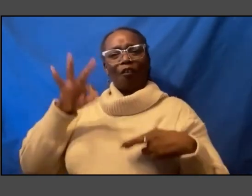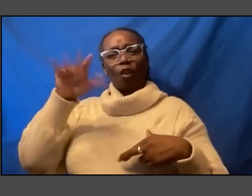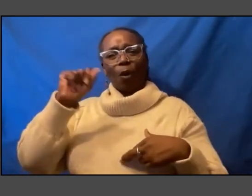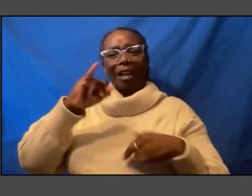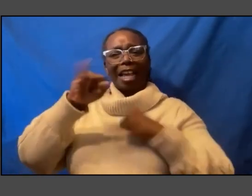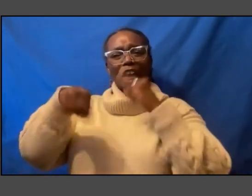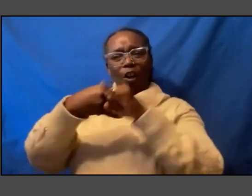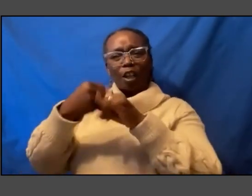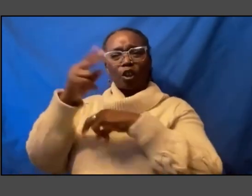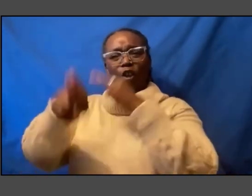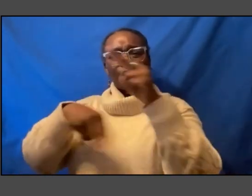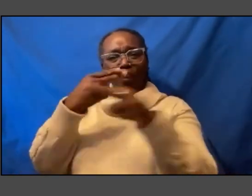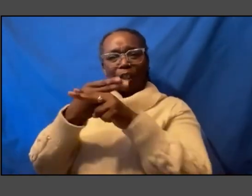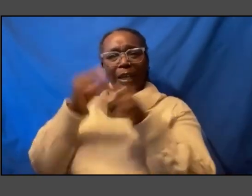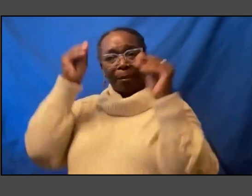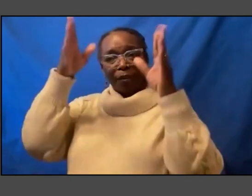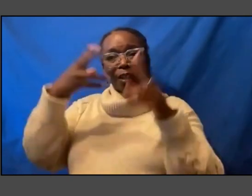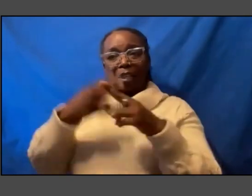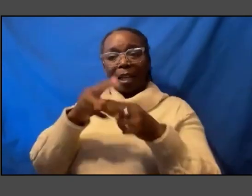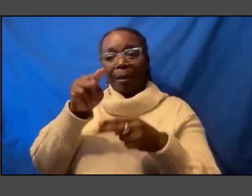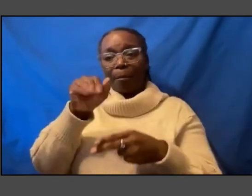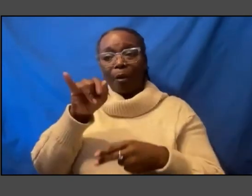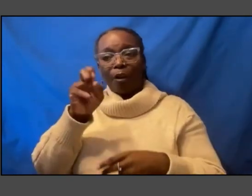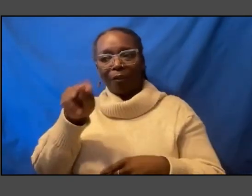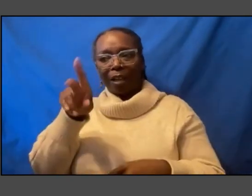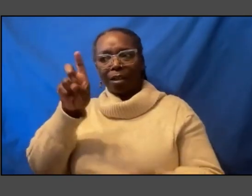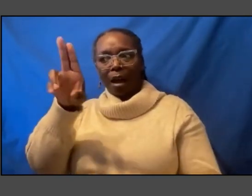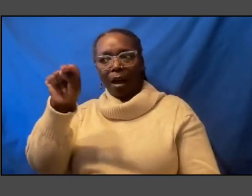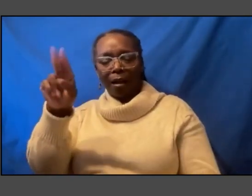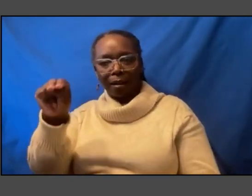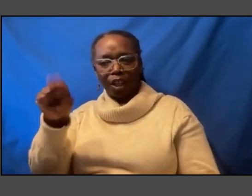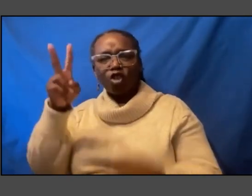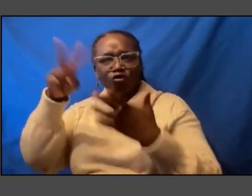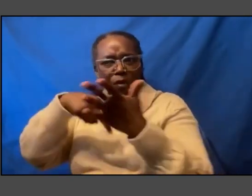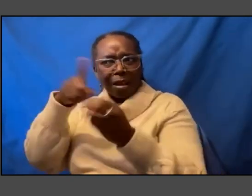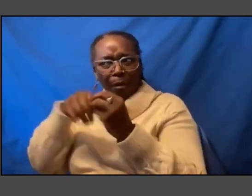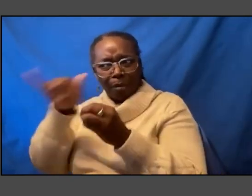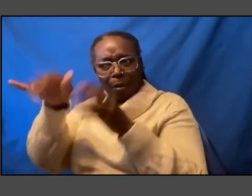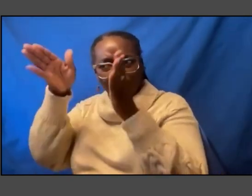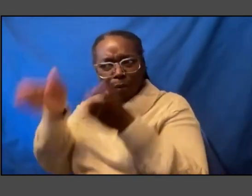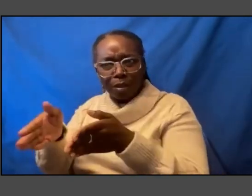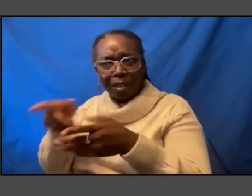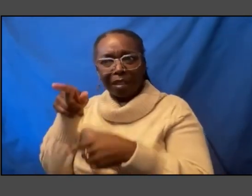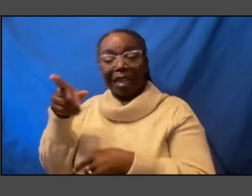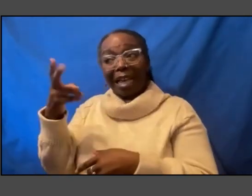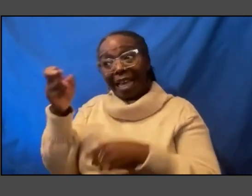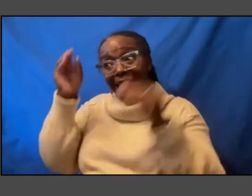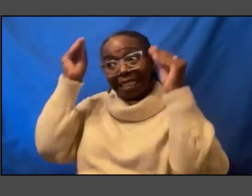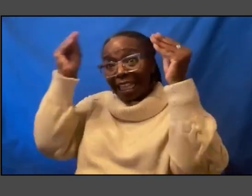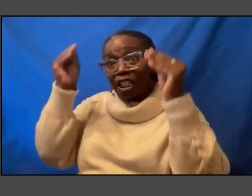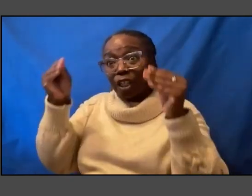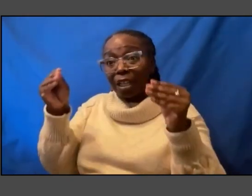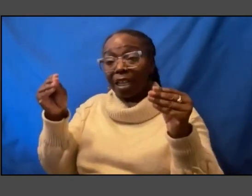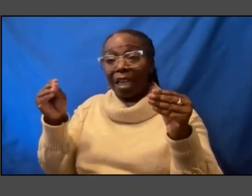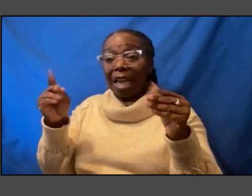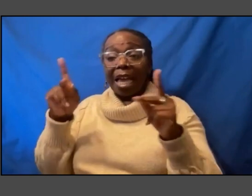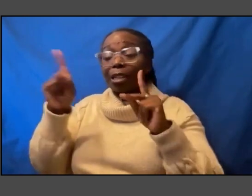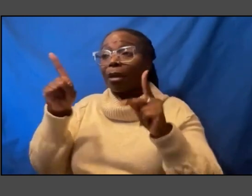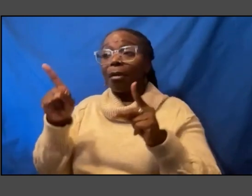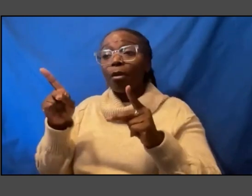named Marvin Dunn who I'm sure you've read about who is teaching he's taking people around and and teaching on his own and